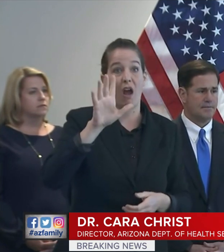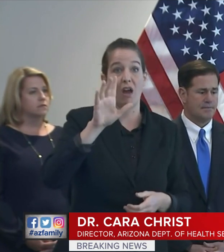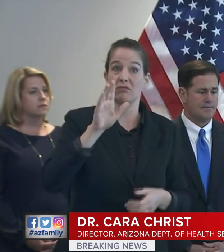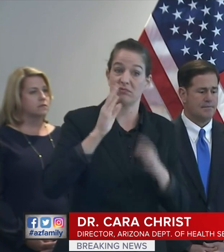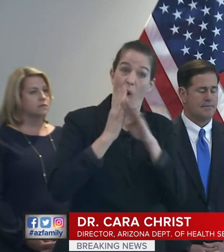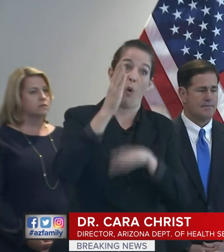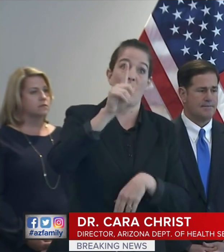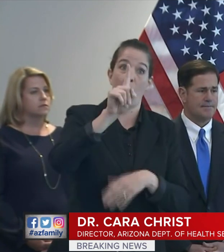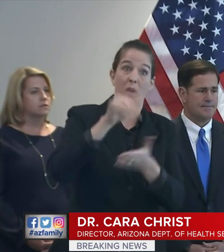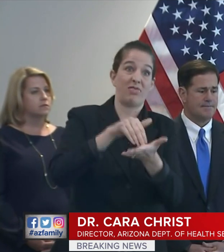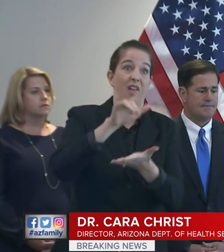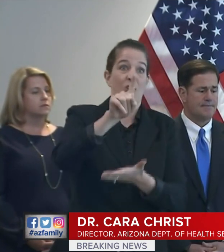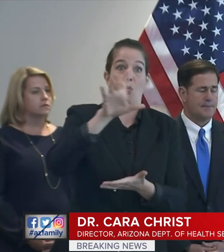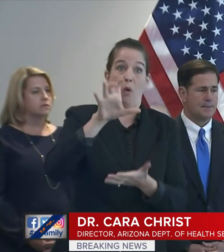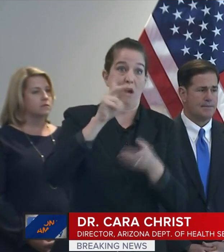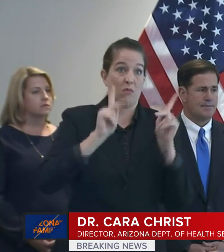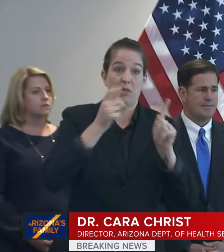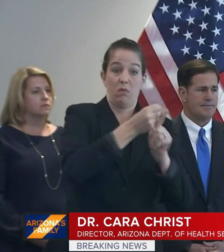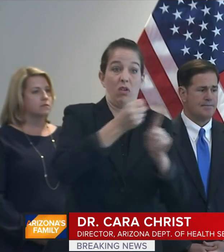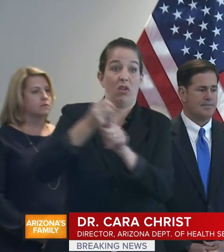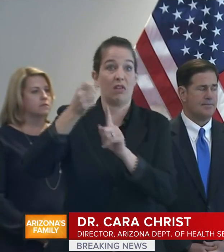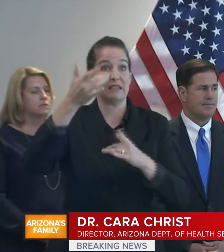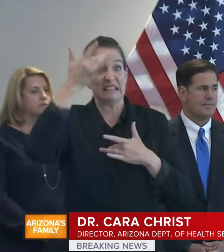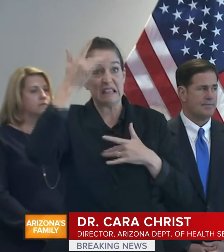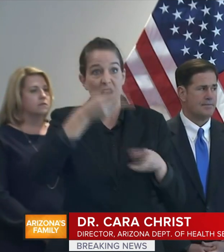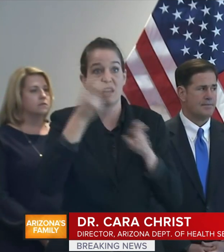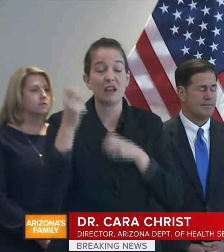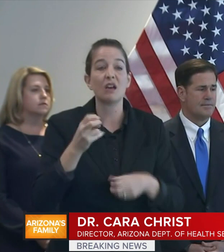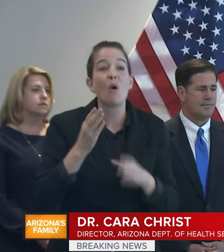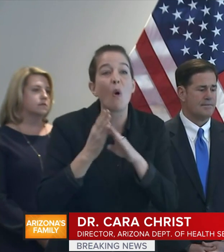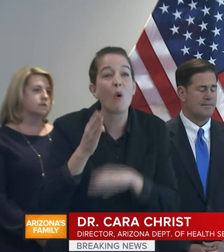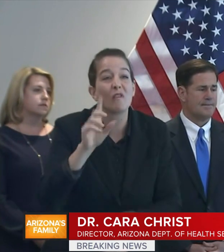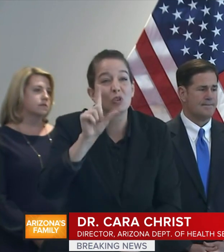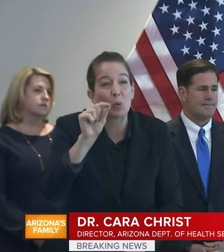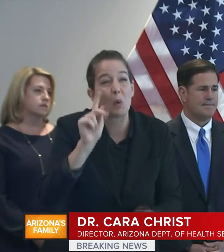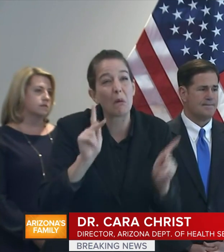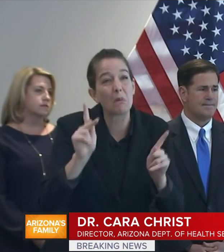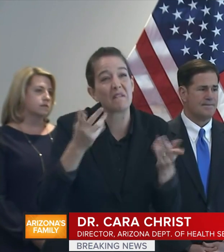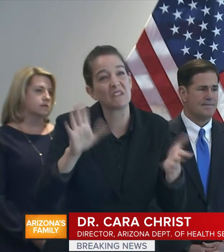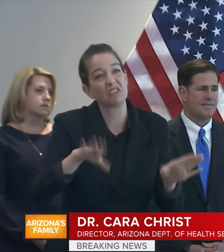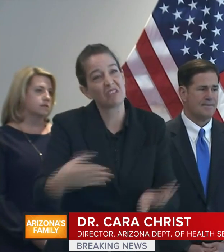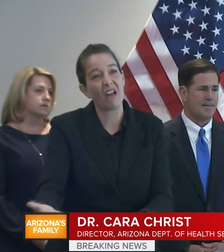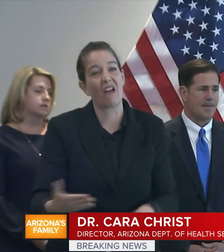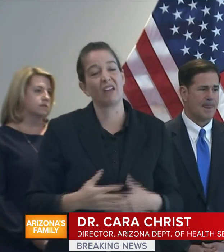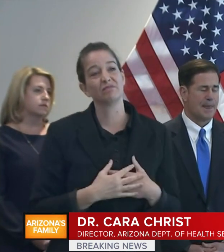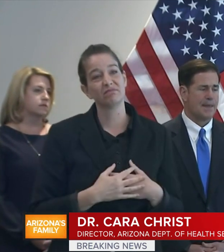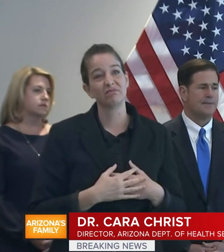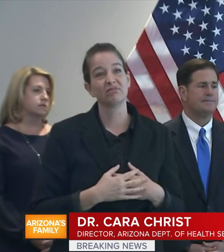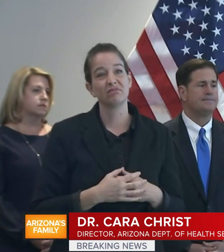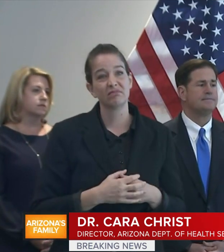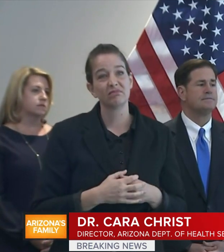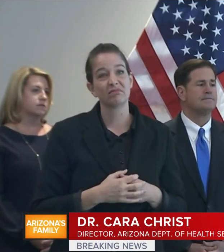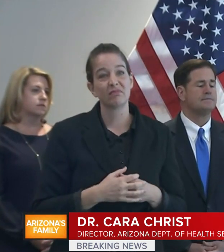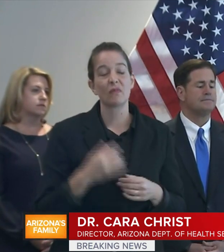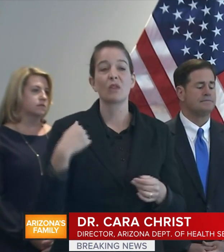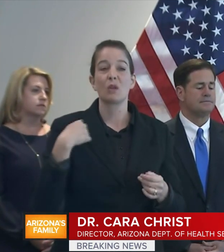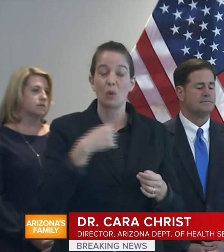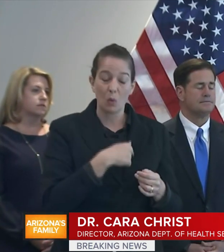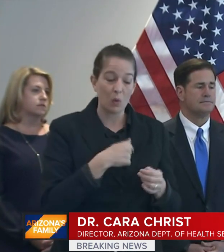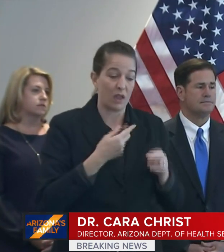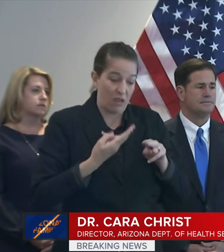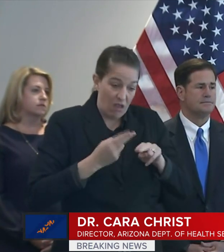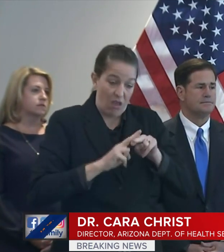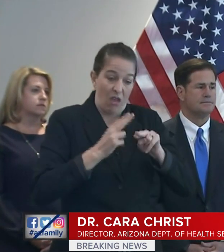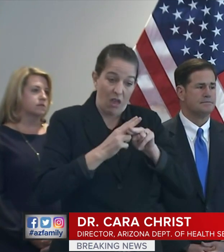Arizona lives. With widespread transmission of COVID-19 in our state and increased testing, we know these